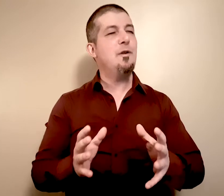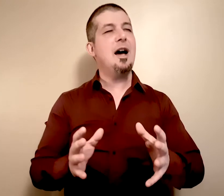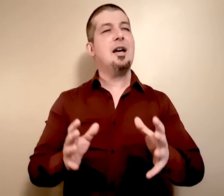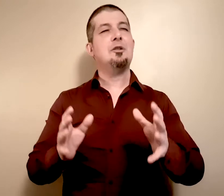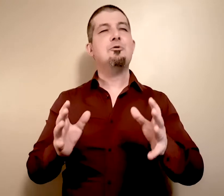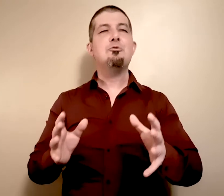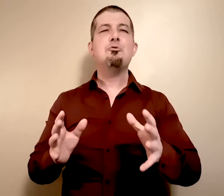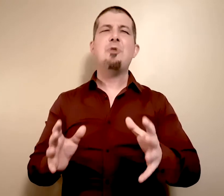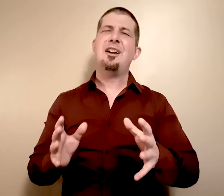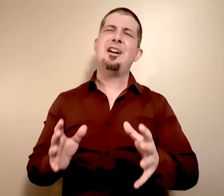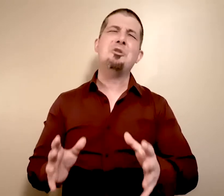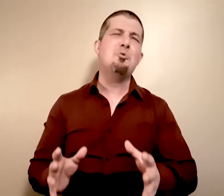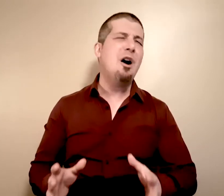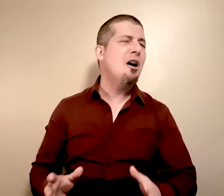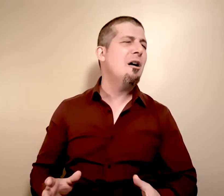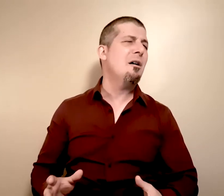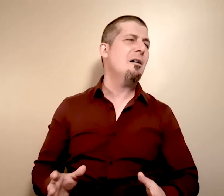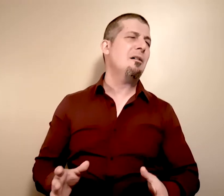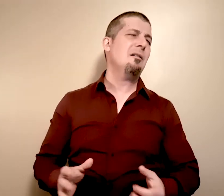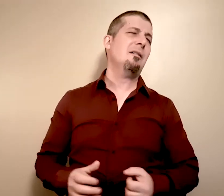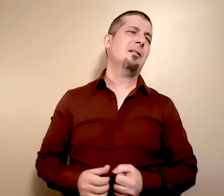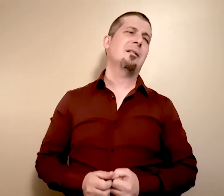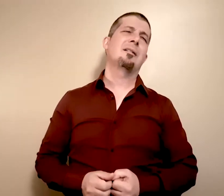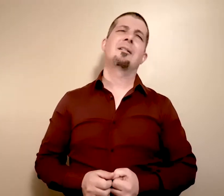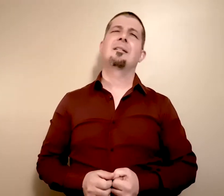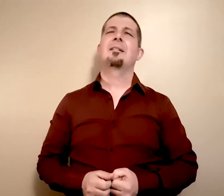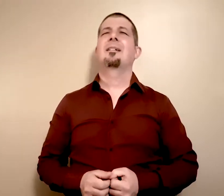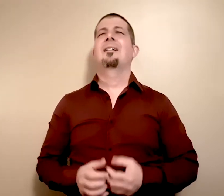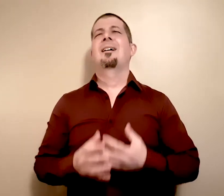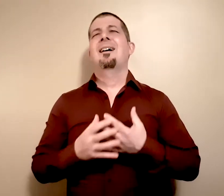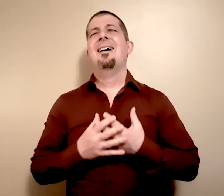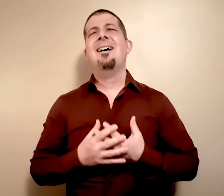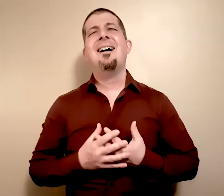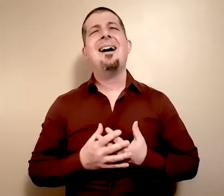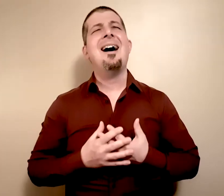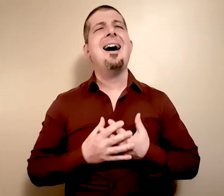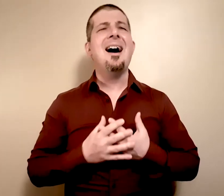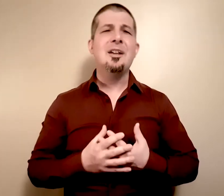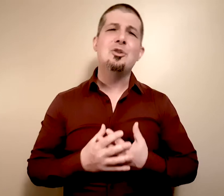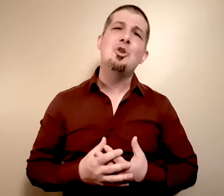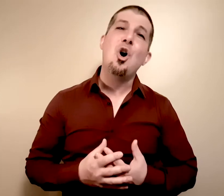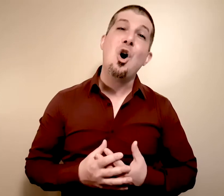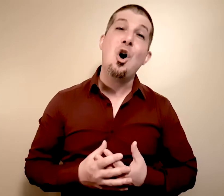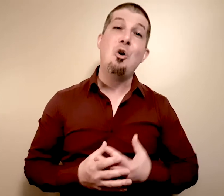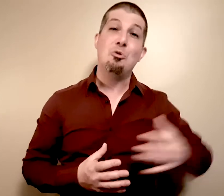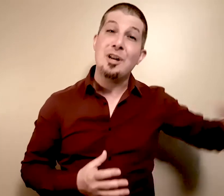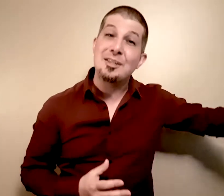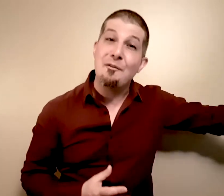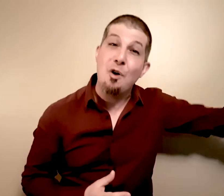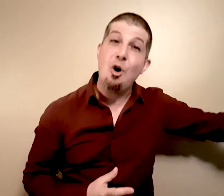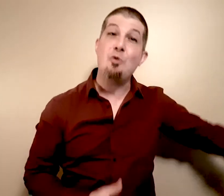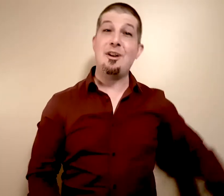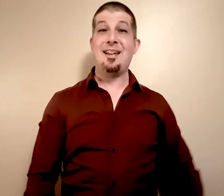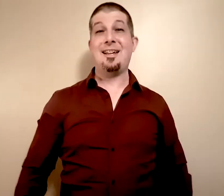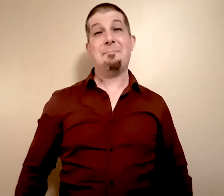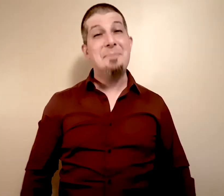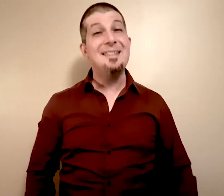find you where you are. I know because I've already been